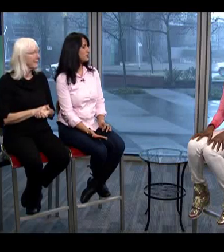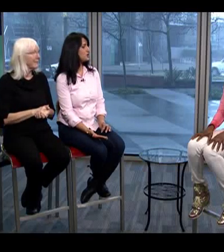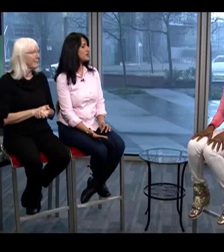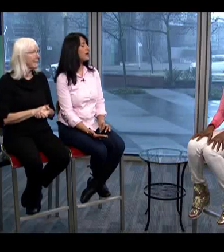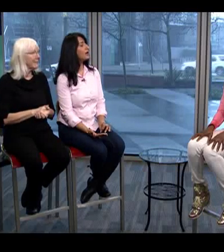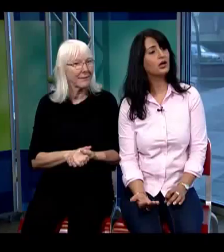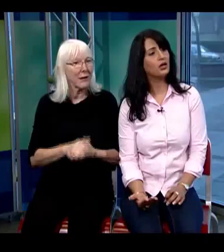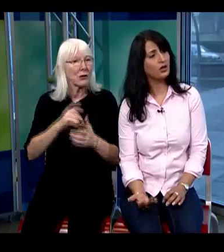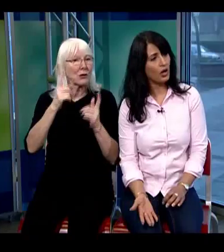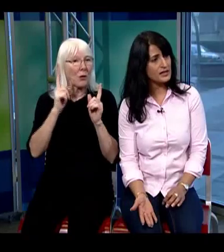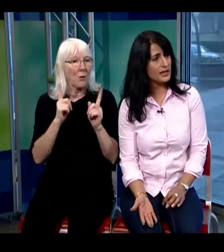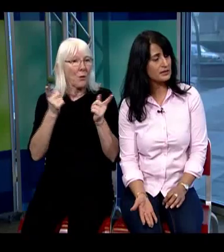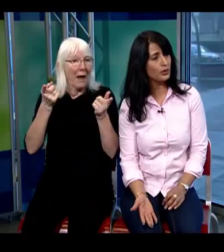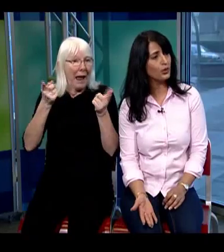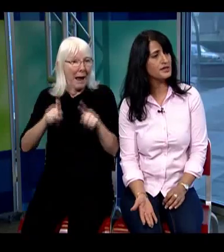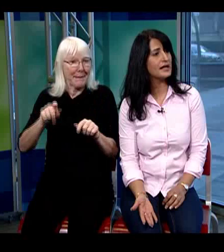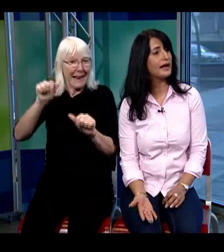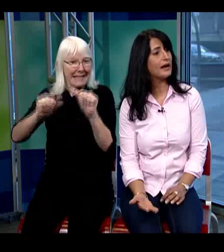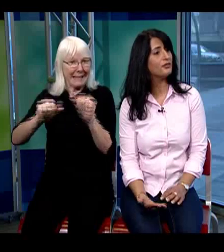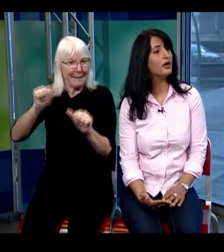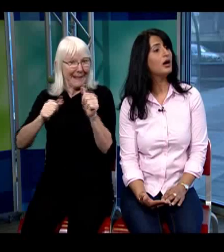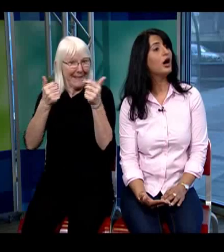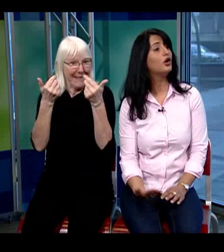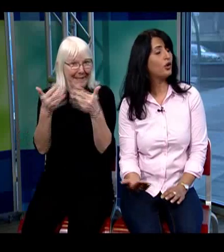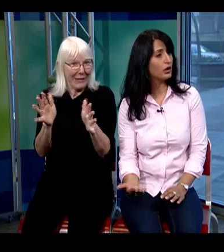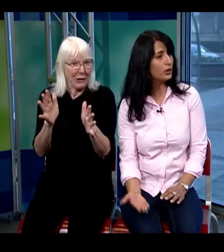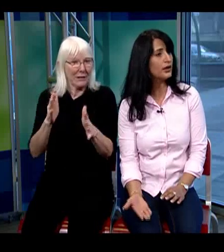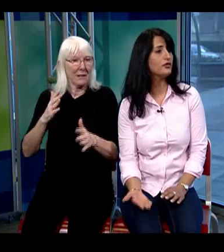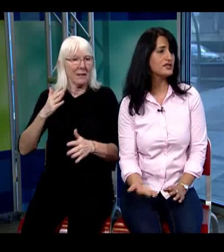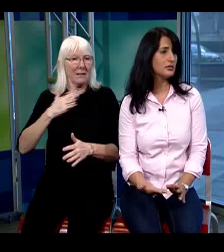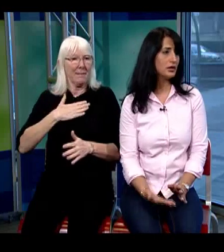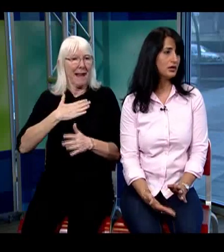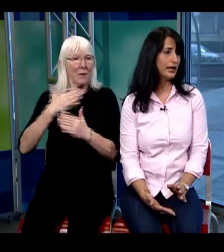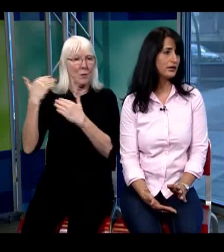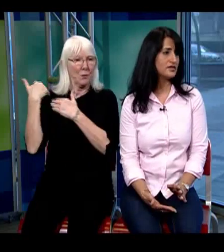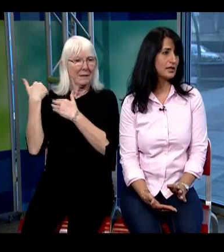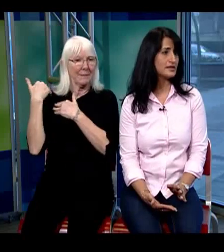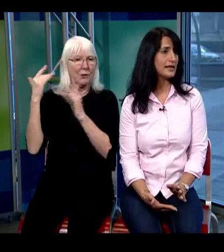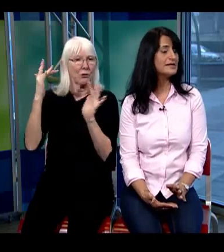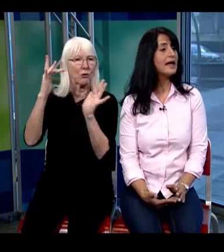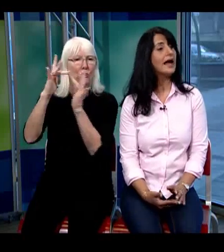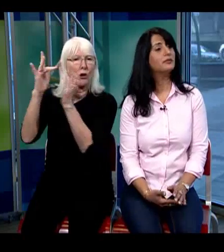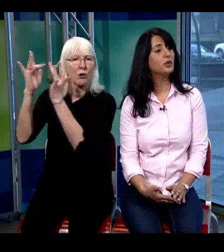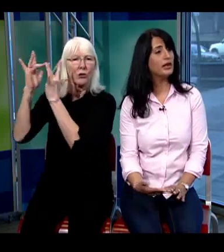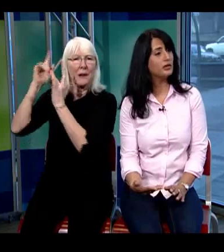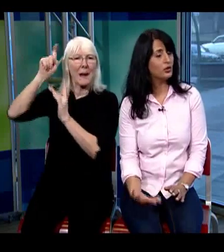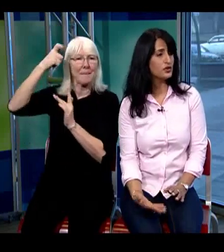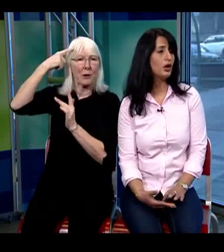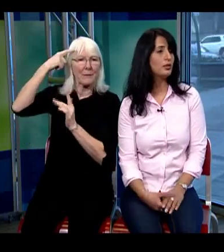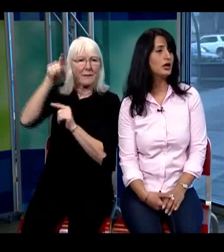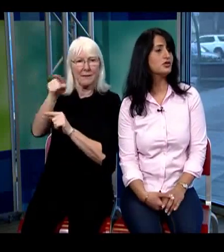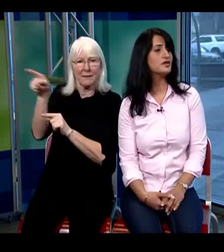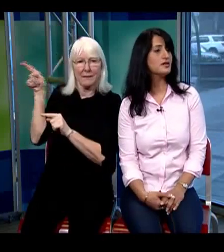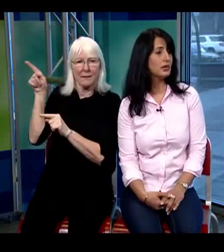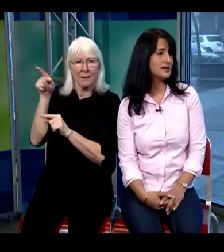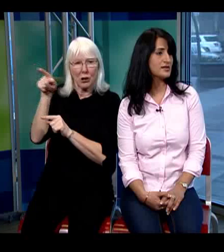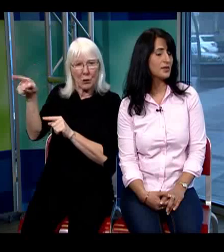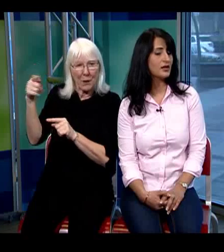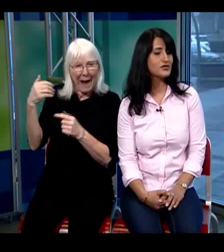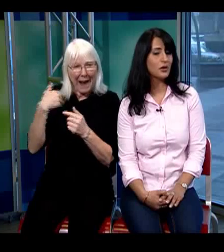which is contact employers that have or are looking for similar kind of skill sets and putting in those accommodations in place as well so